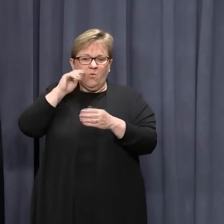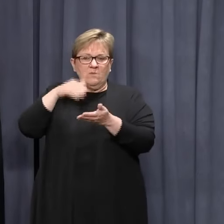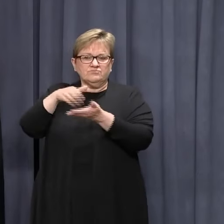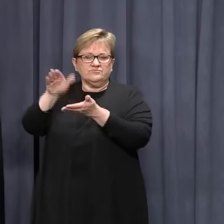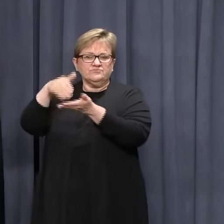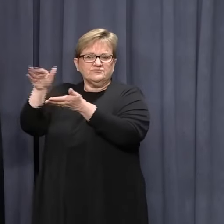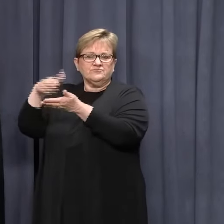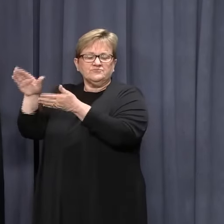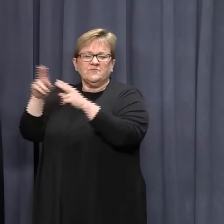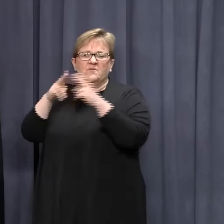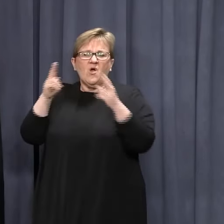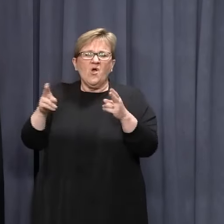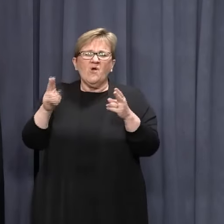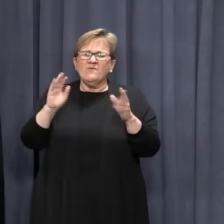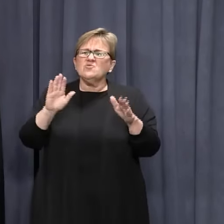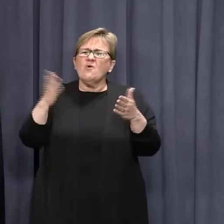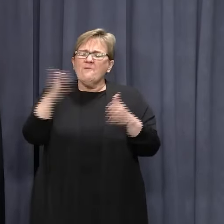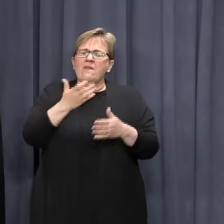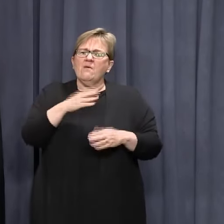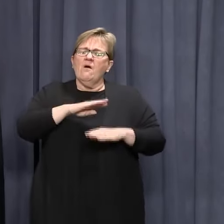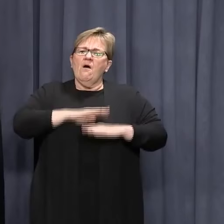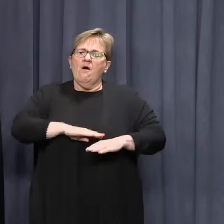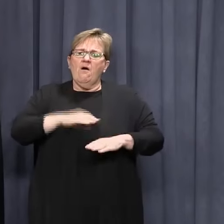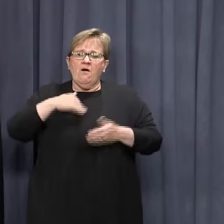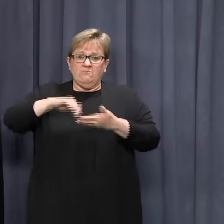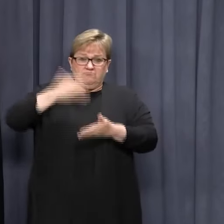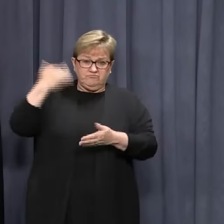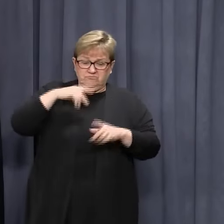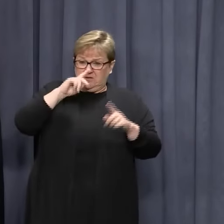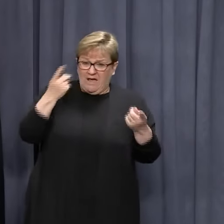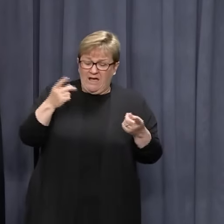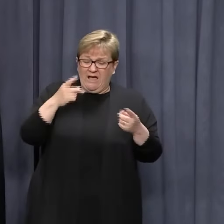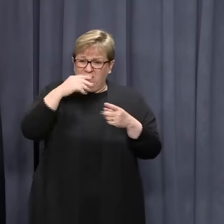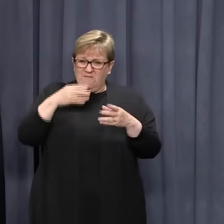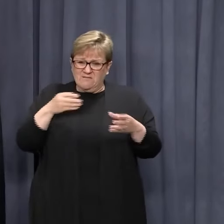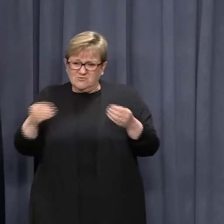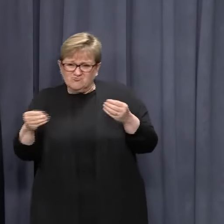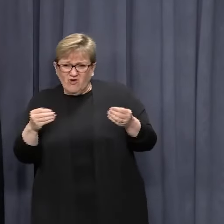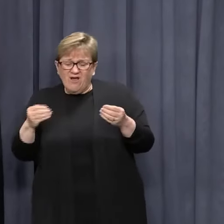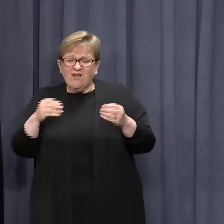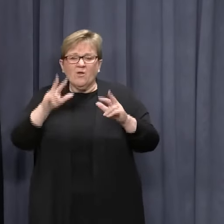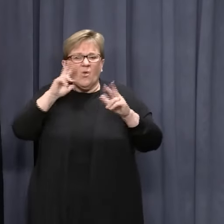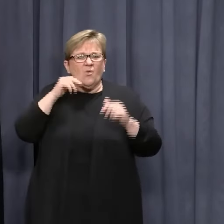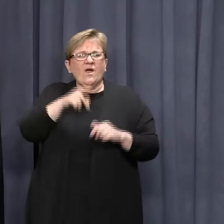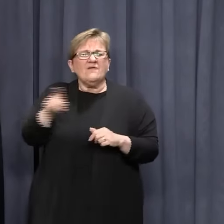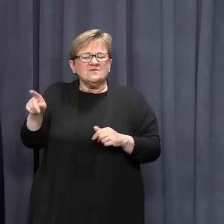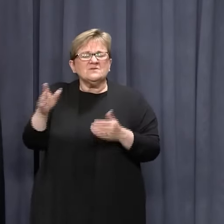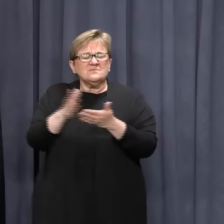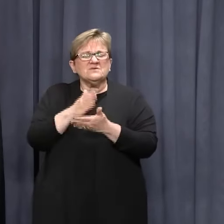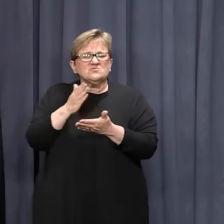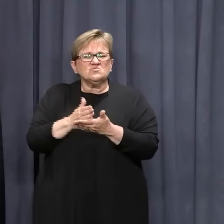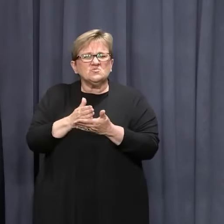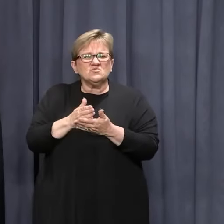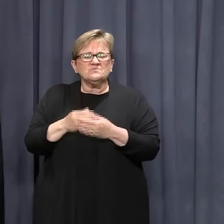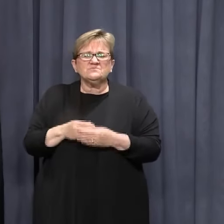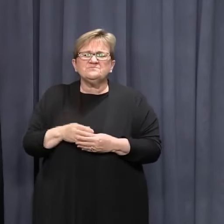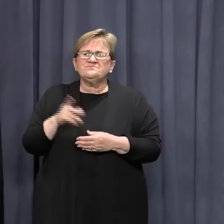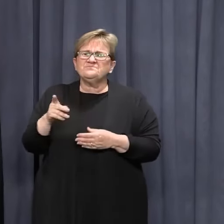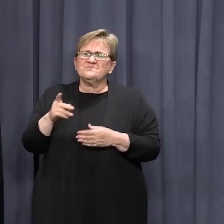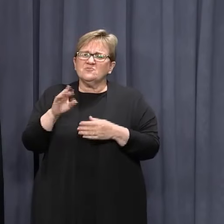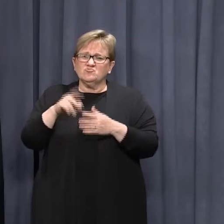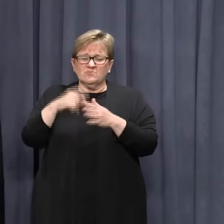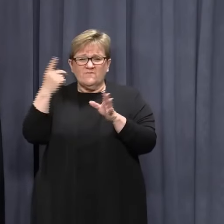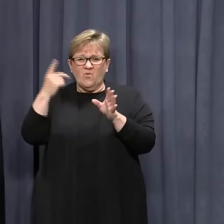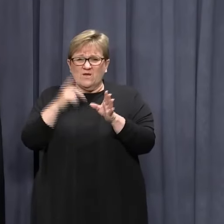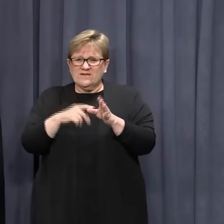this year. So we just provided certainty for everyone. We've made sure people who were struggling were protected as best we can. It was designed to